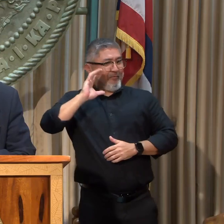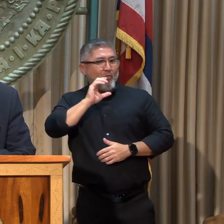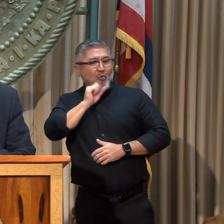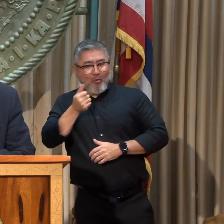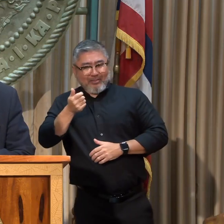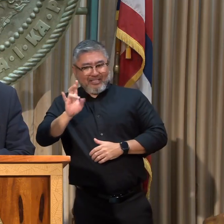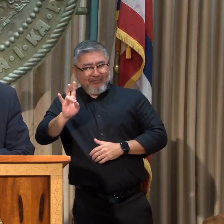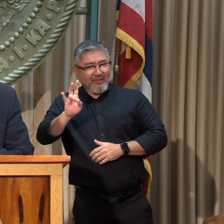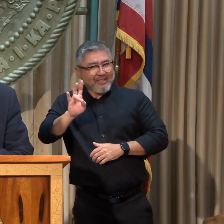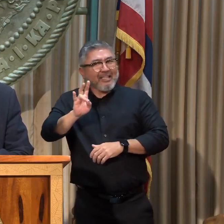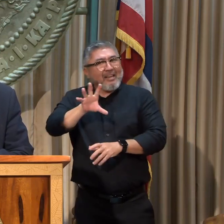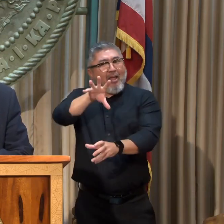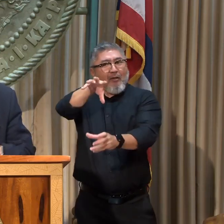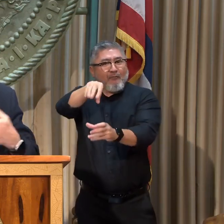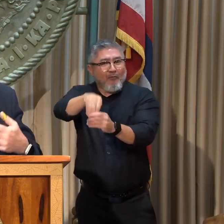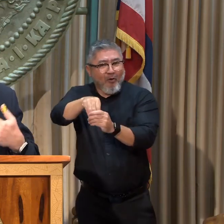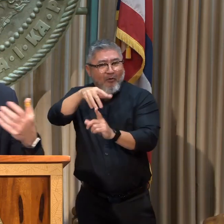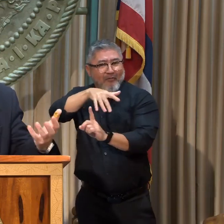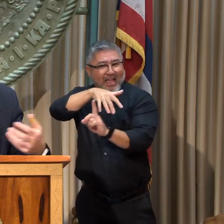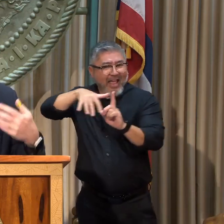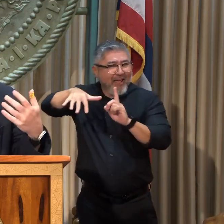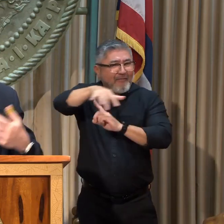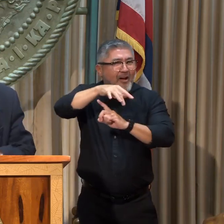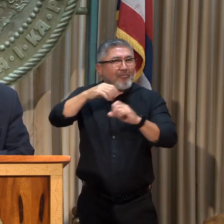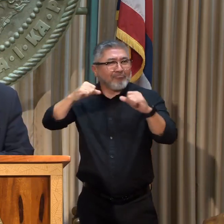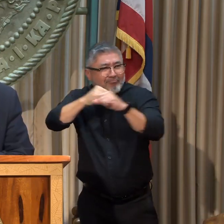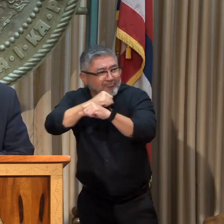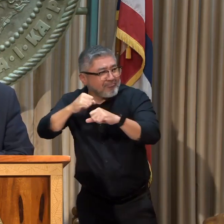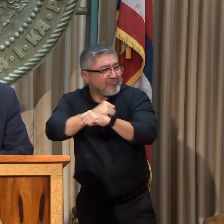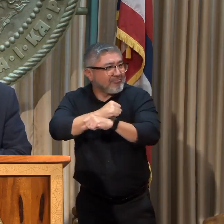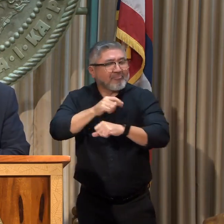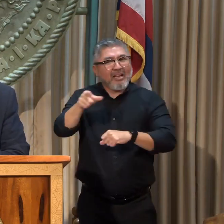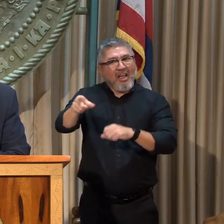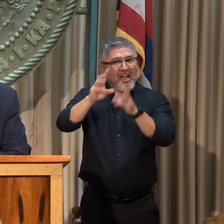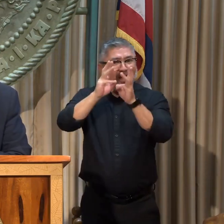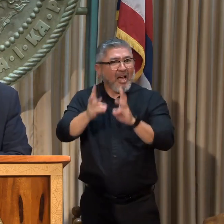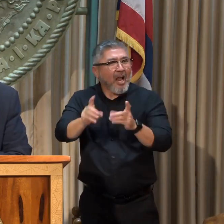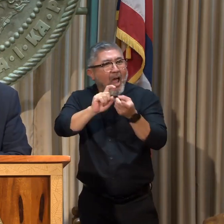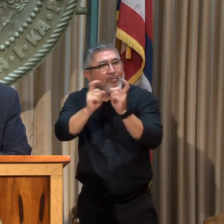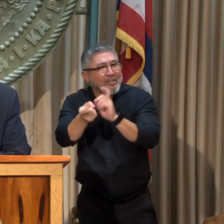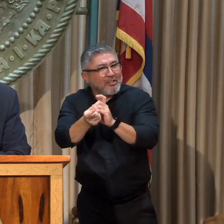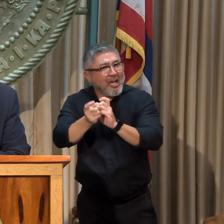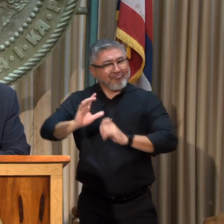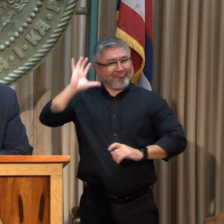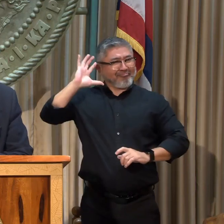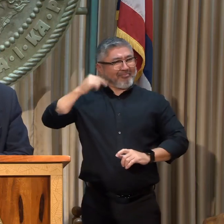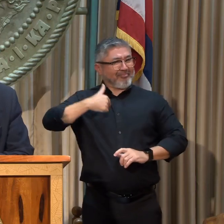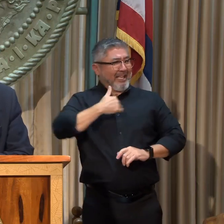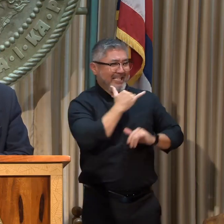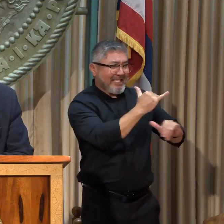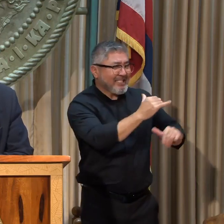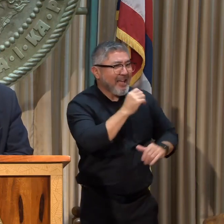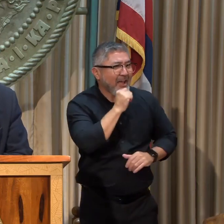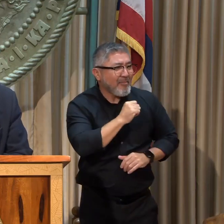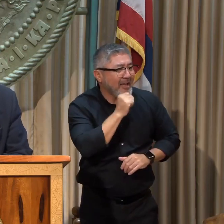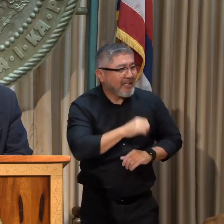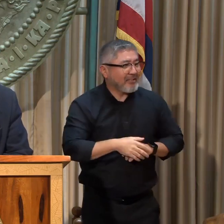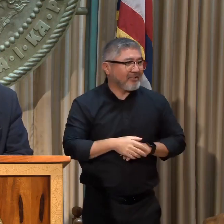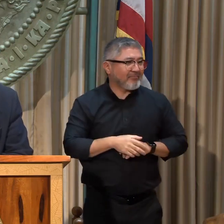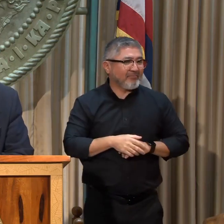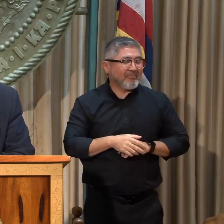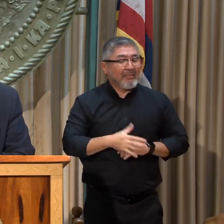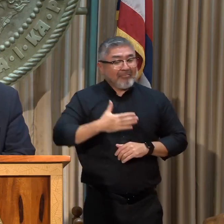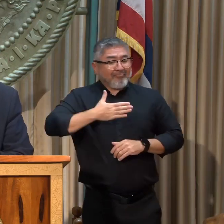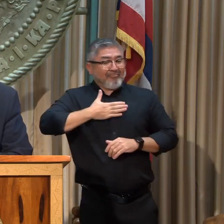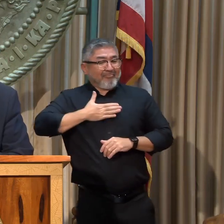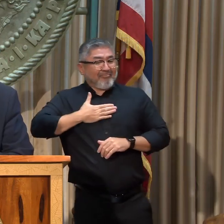and to work on the impact of acid rain and climate change then. And so our generation just hasn't done a good enough job to